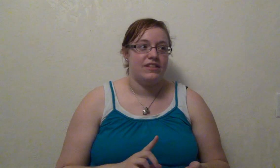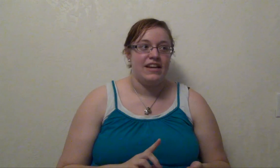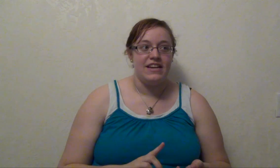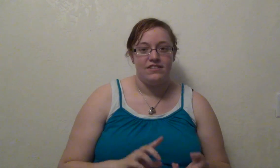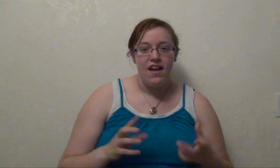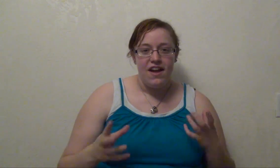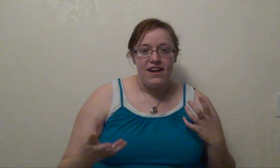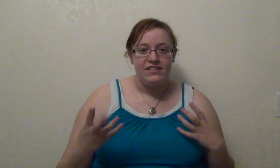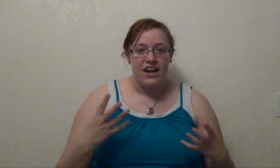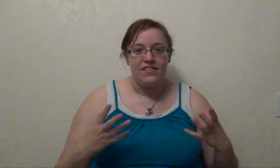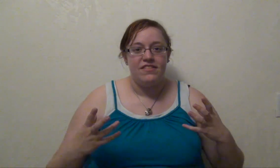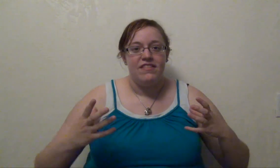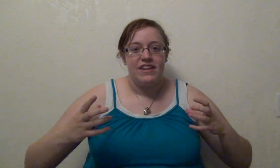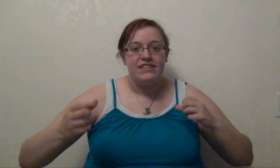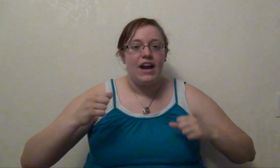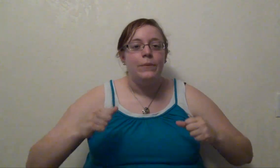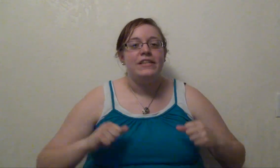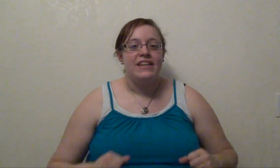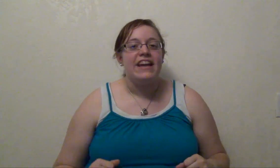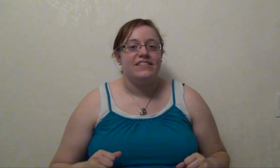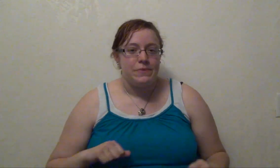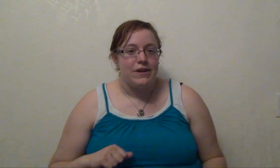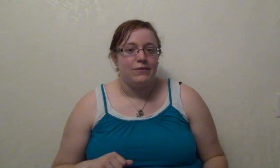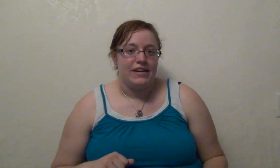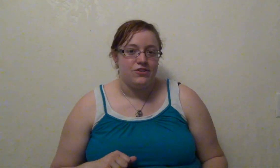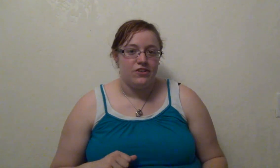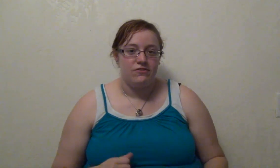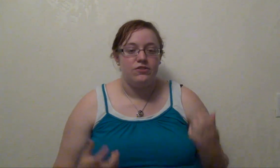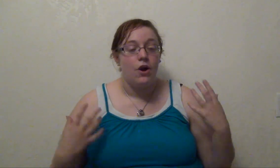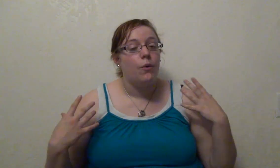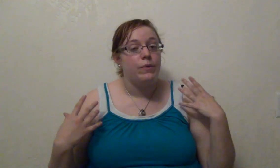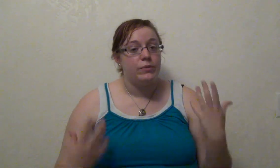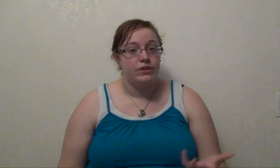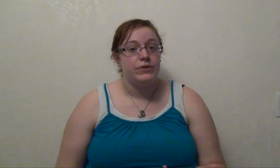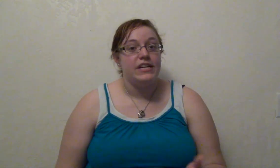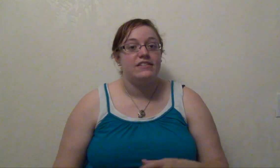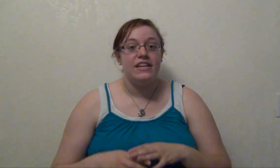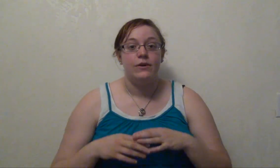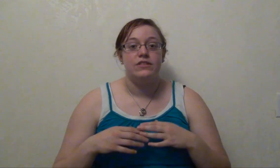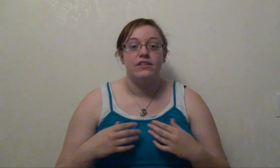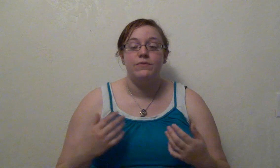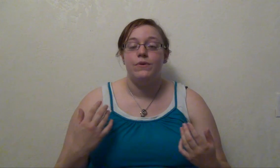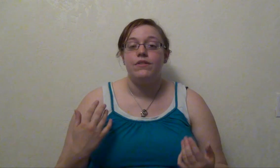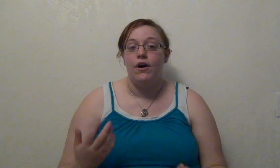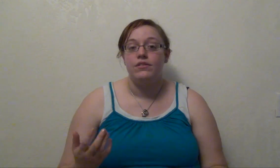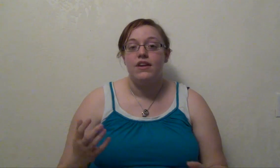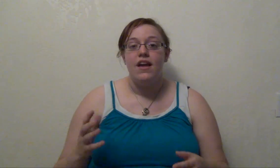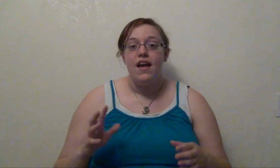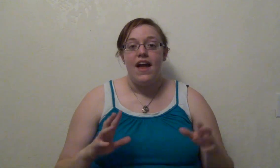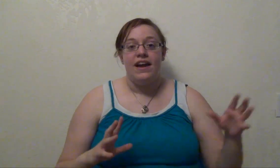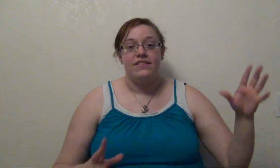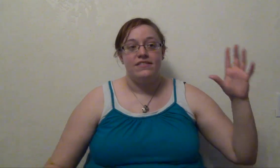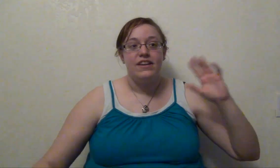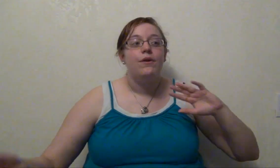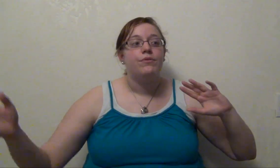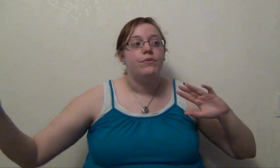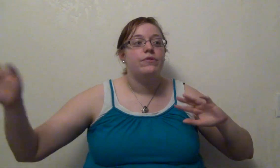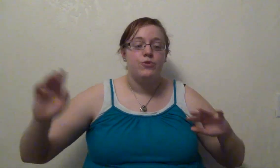that he's, he's got, he's got what it takes to be a ranger. So when Will agrees, he goes to live with Halt. And they go through the